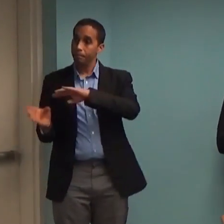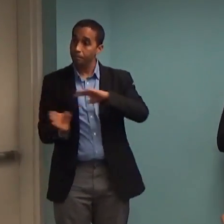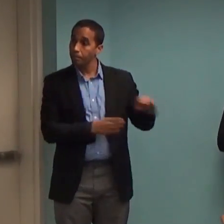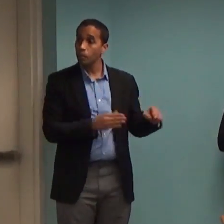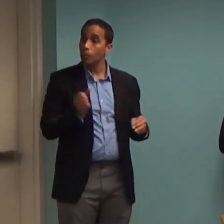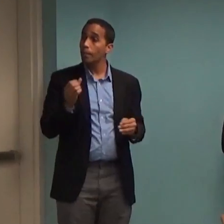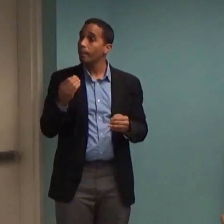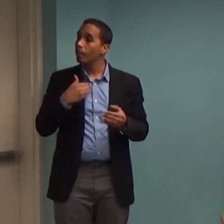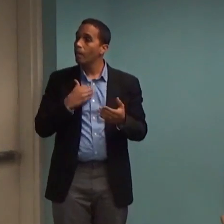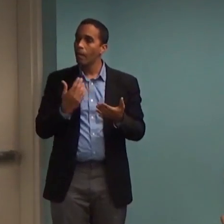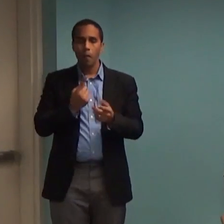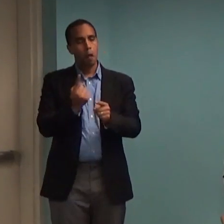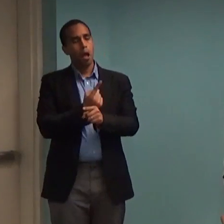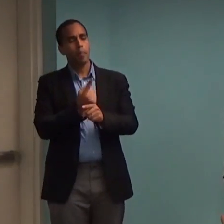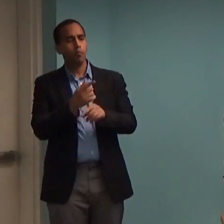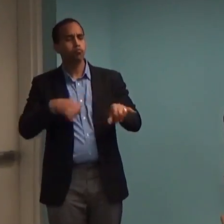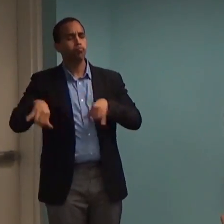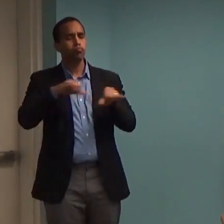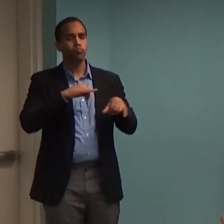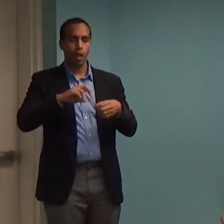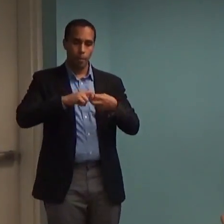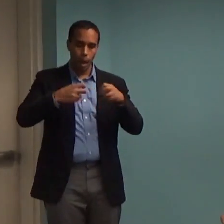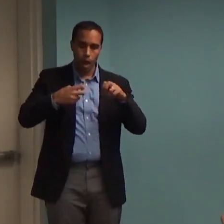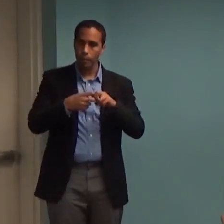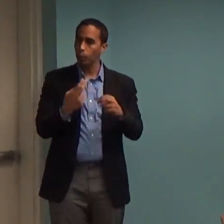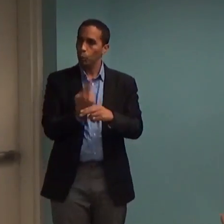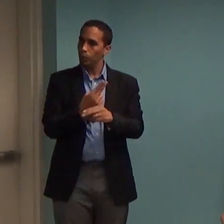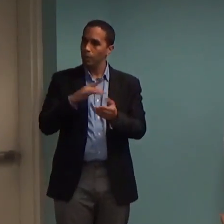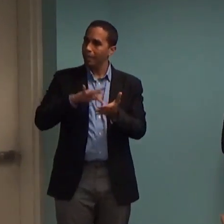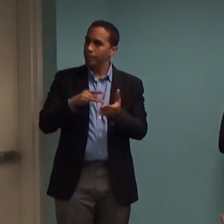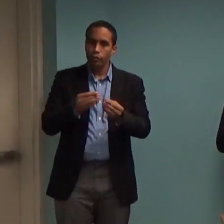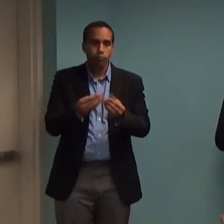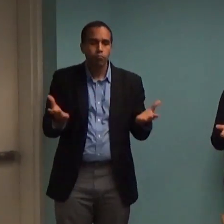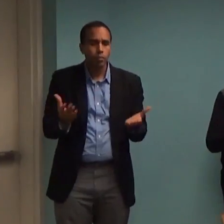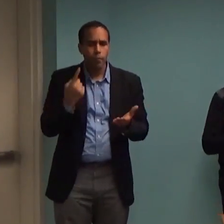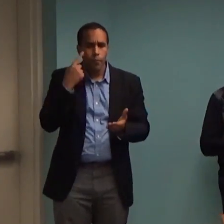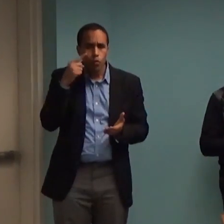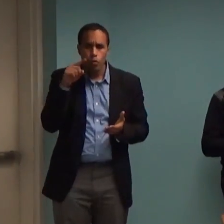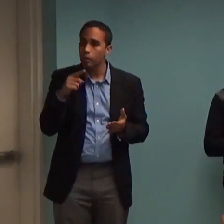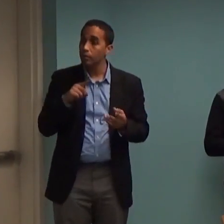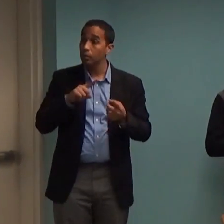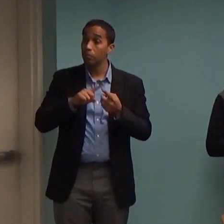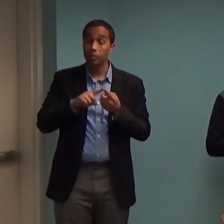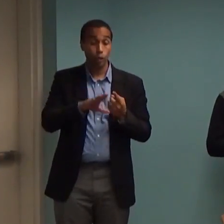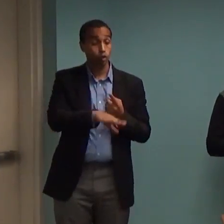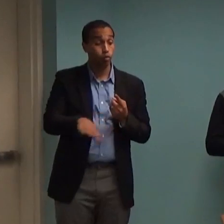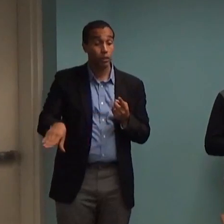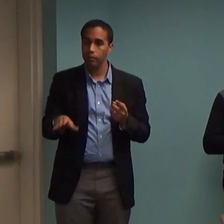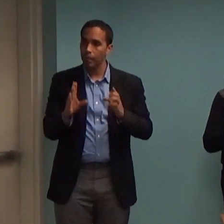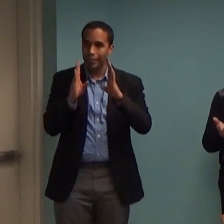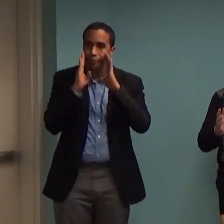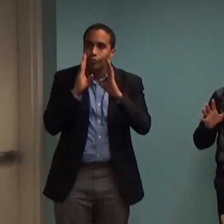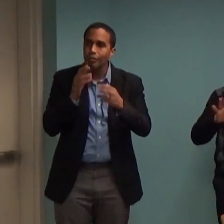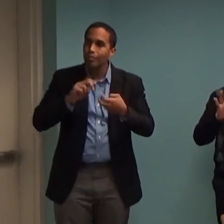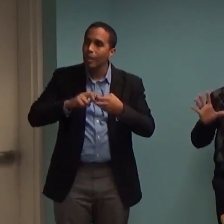medication? So in children, attention problems. We widely recognize